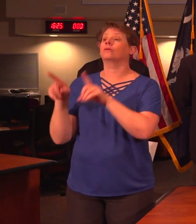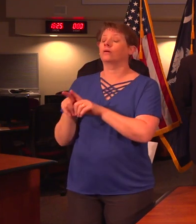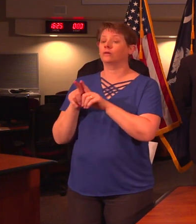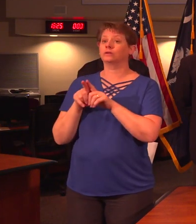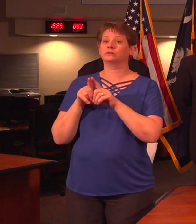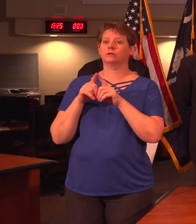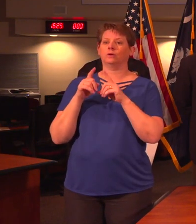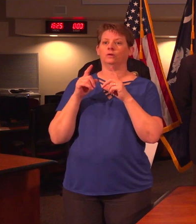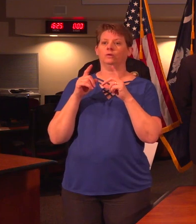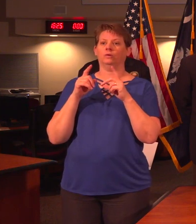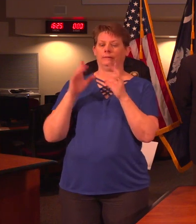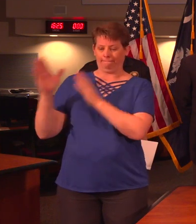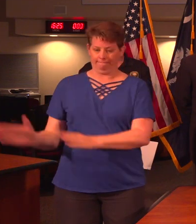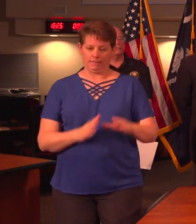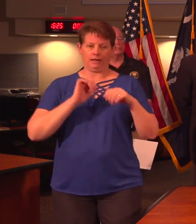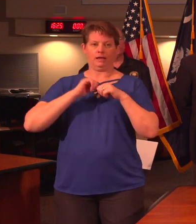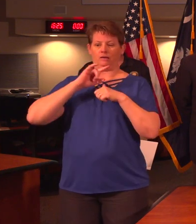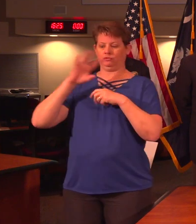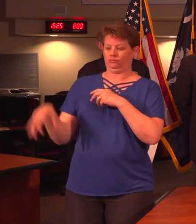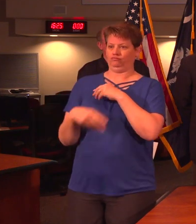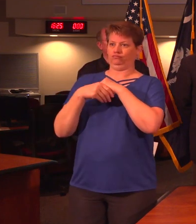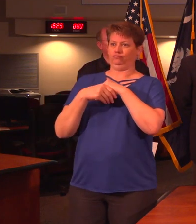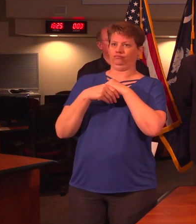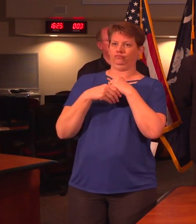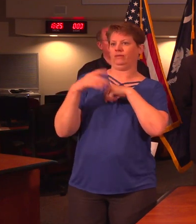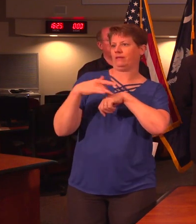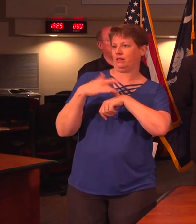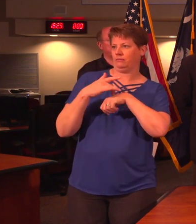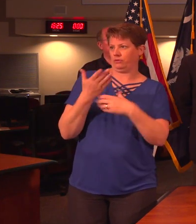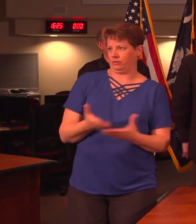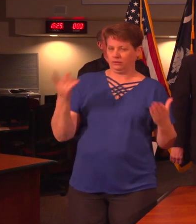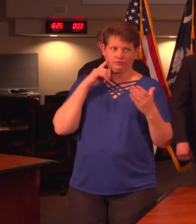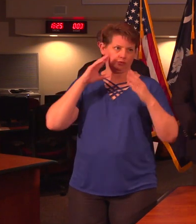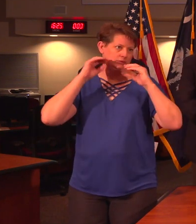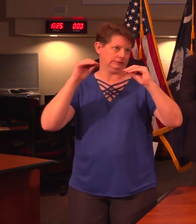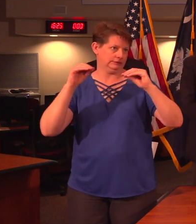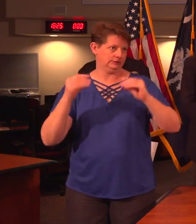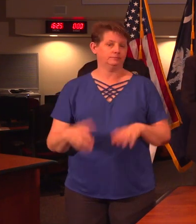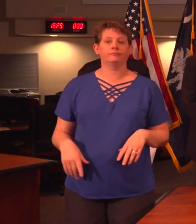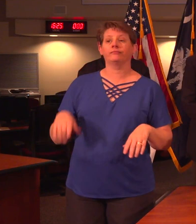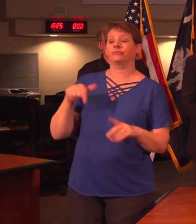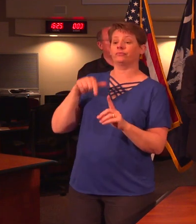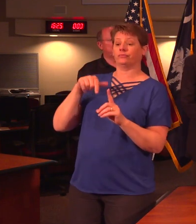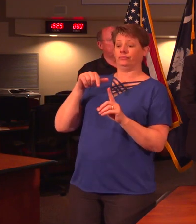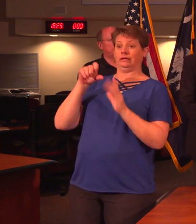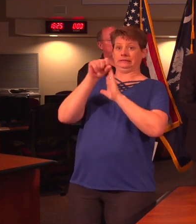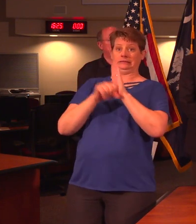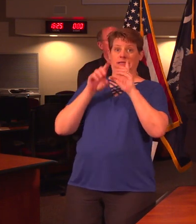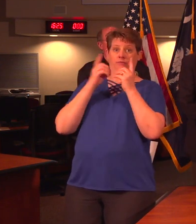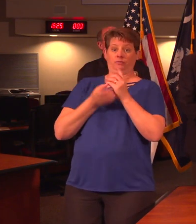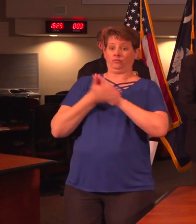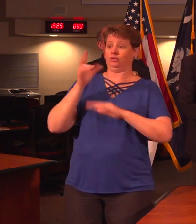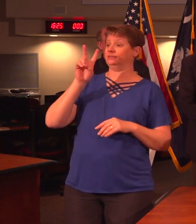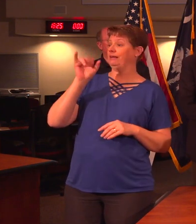supplement instructional availability. The State Department runs Virtual SC. This